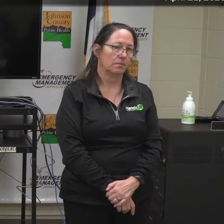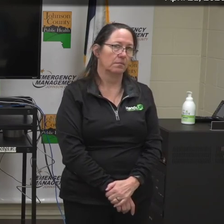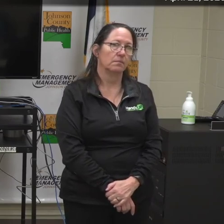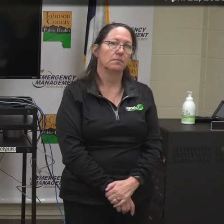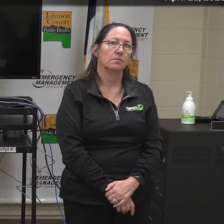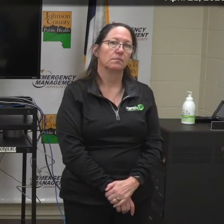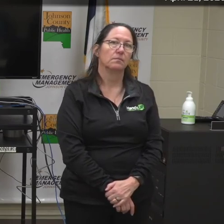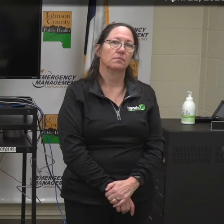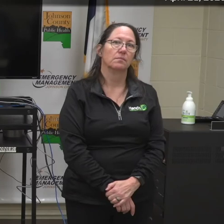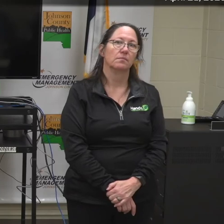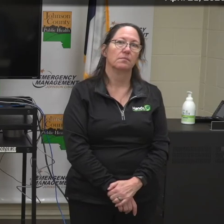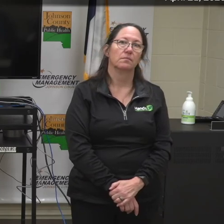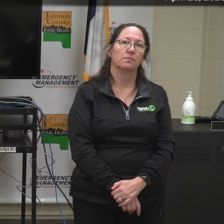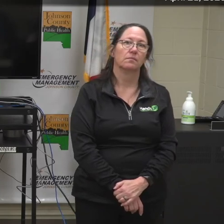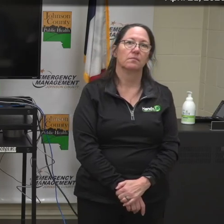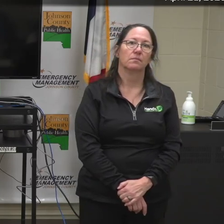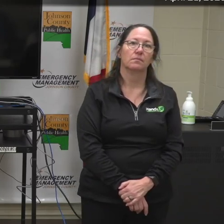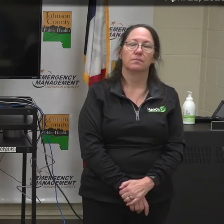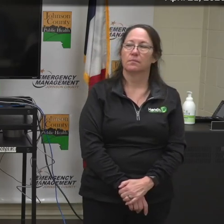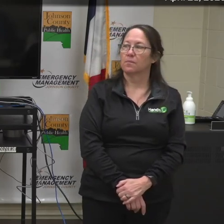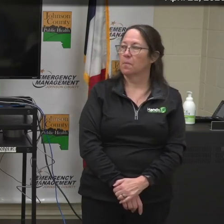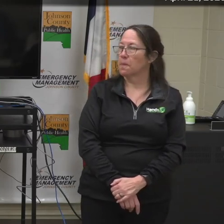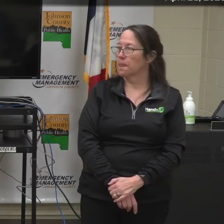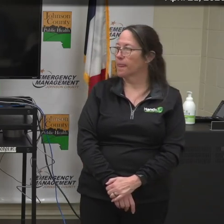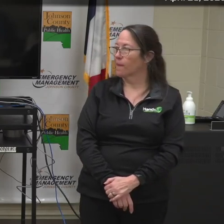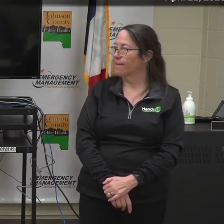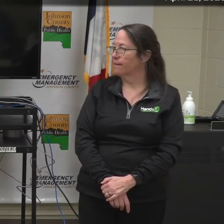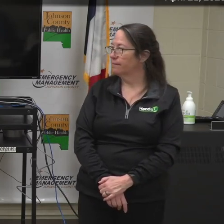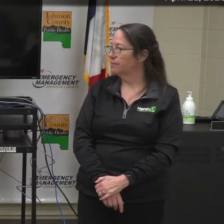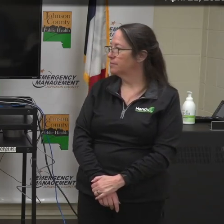All right, you.